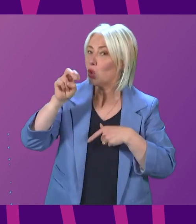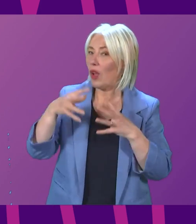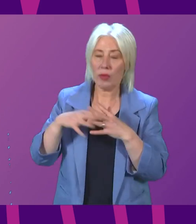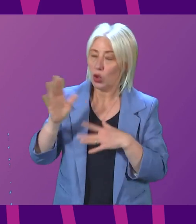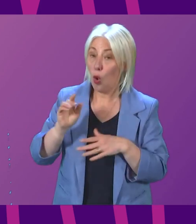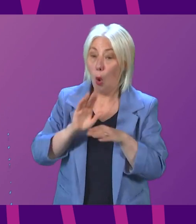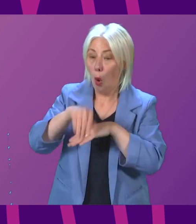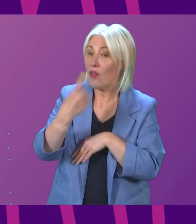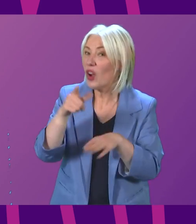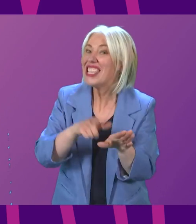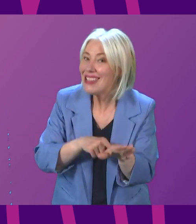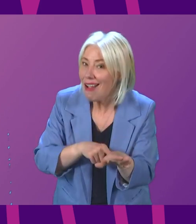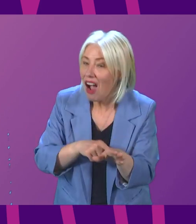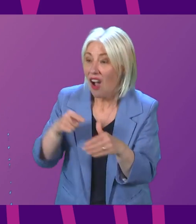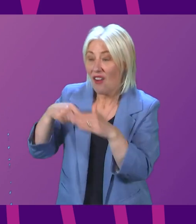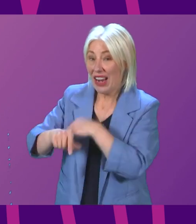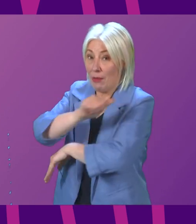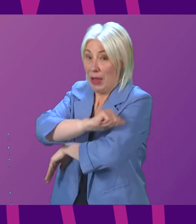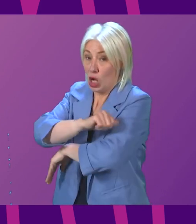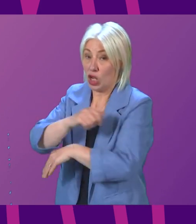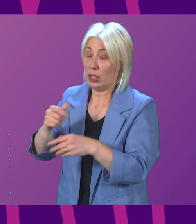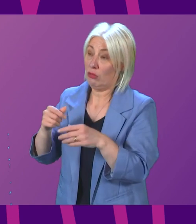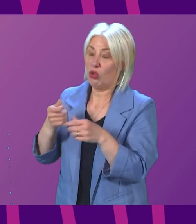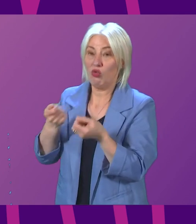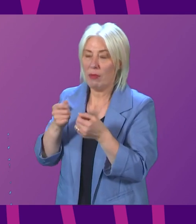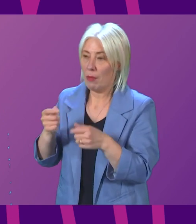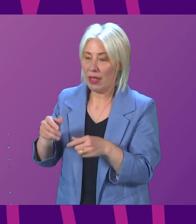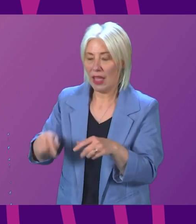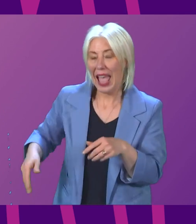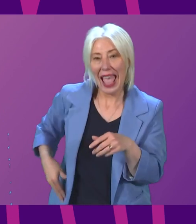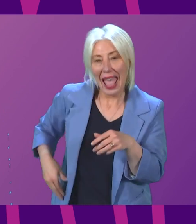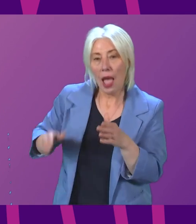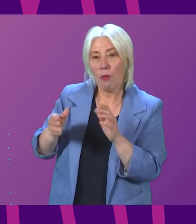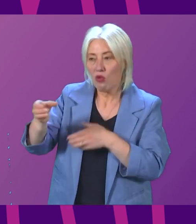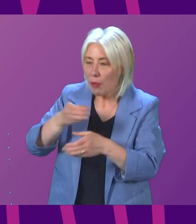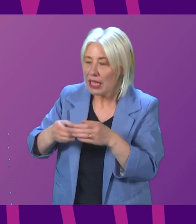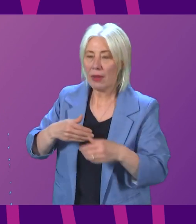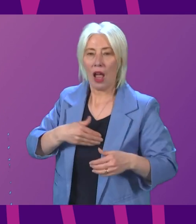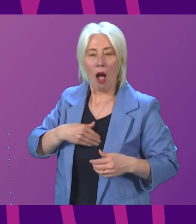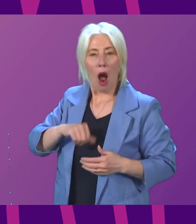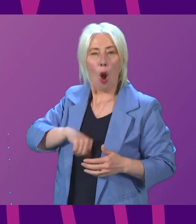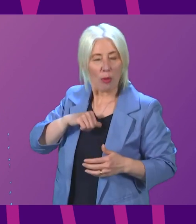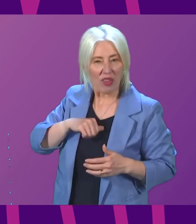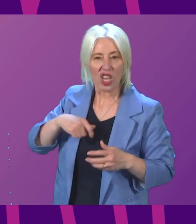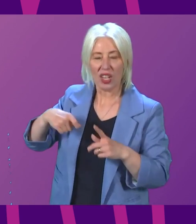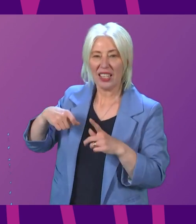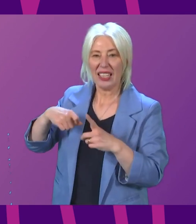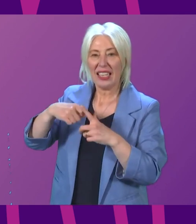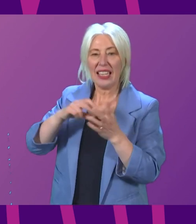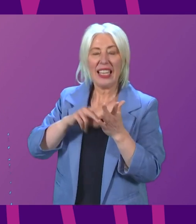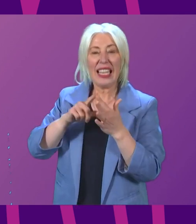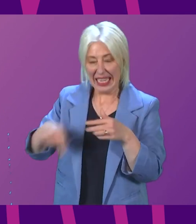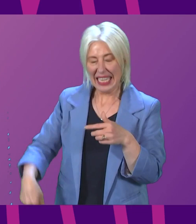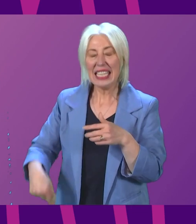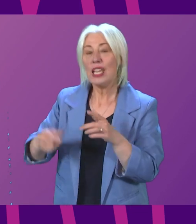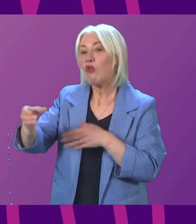over a year for inpatient treatment, like a hip replacement, a knee replacement or a heart operation. So let's look at Nicola Sturgeon's record